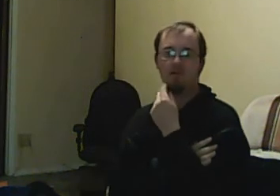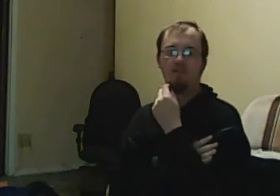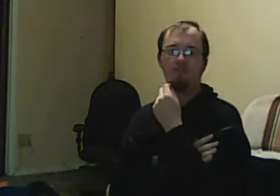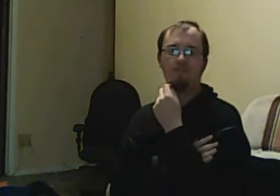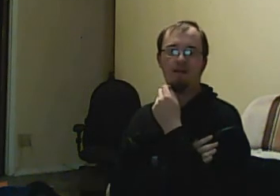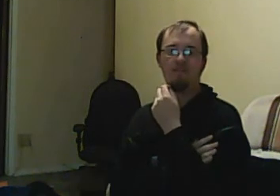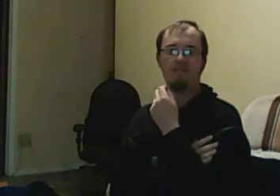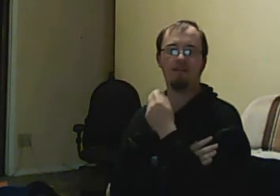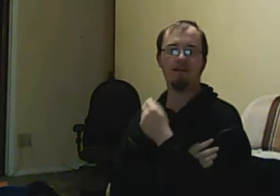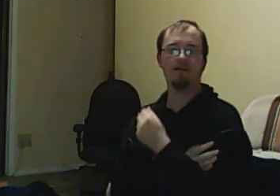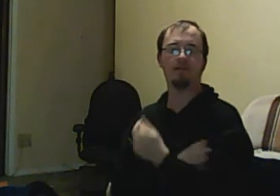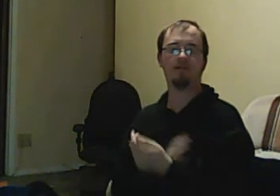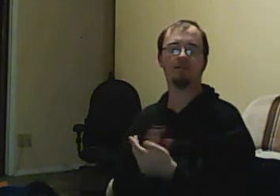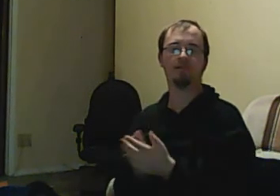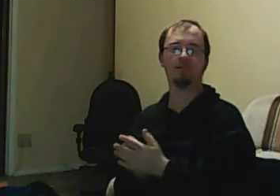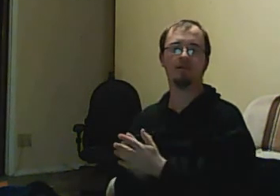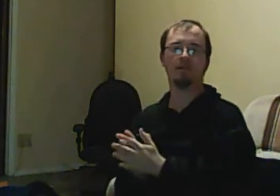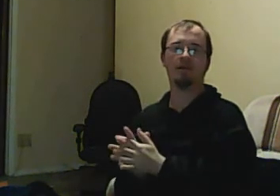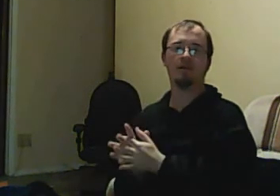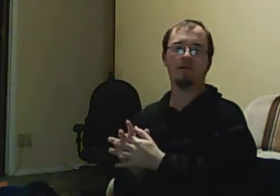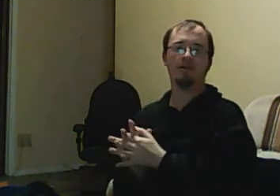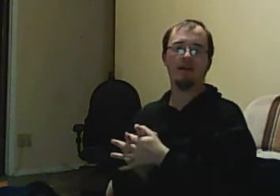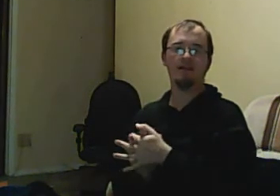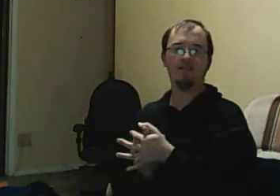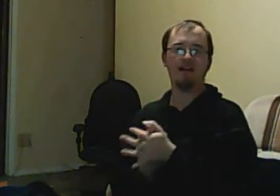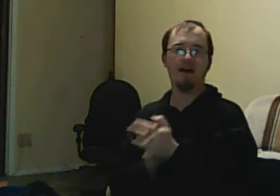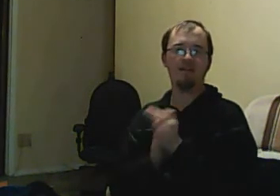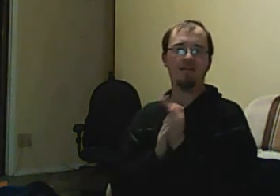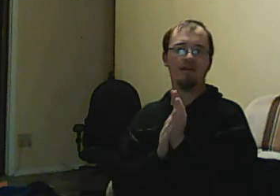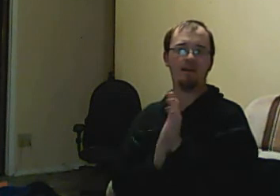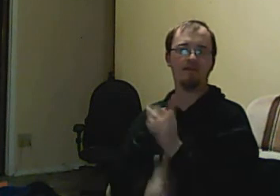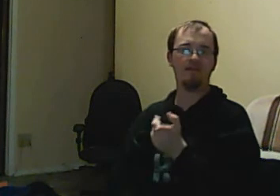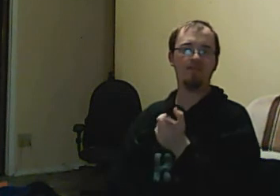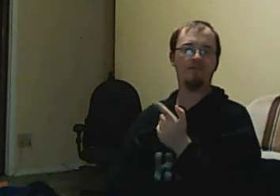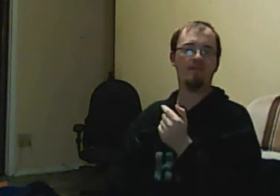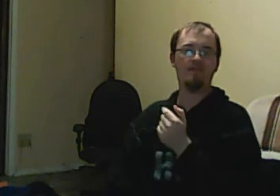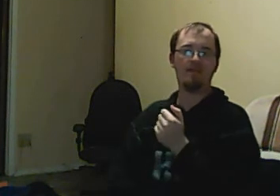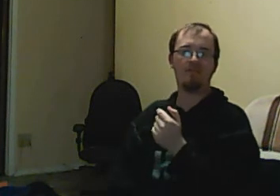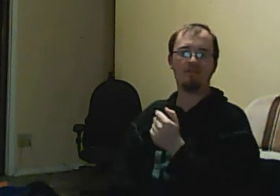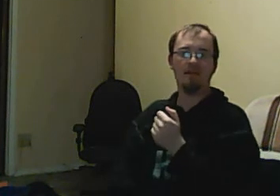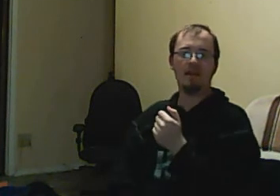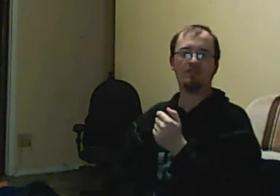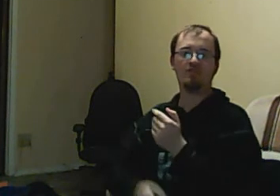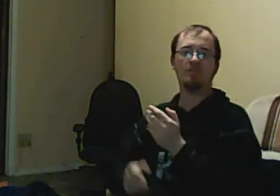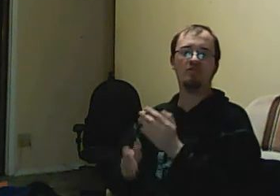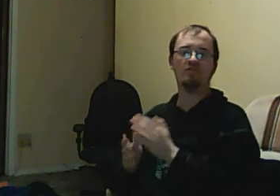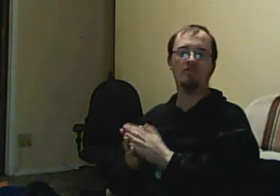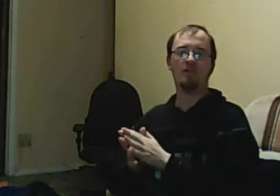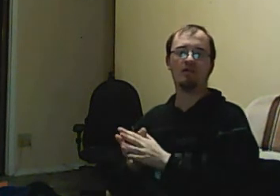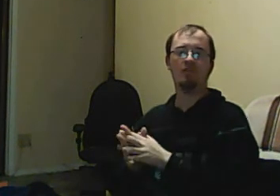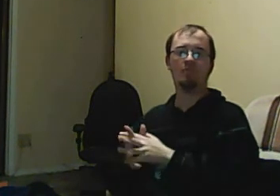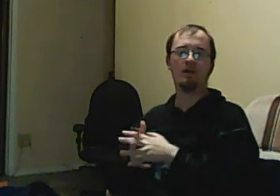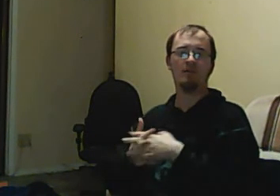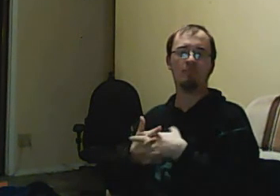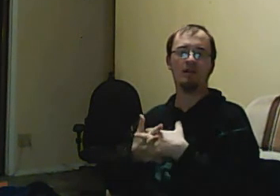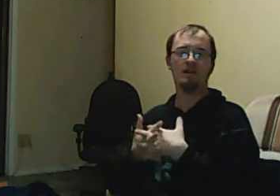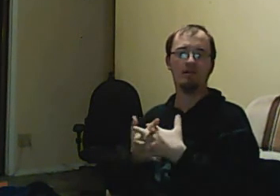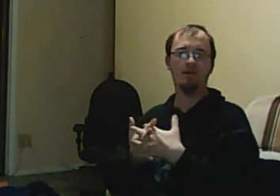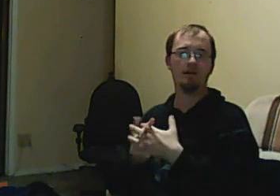So basically, he decides, he did for the 15th anniversary, he actually spoke to a co-writer, Brandon York,